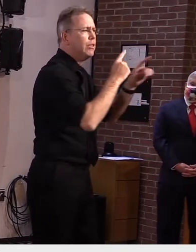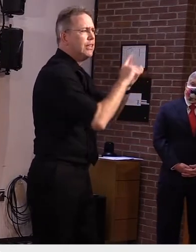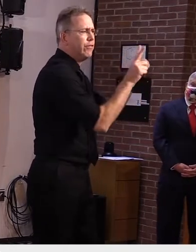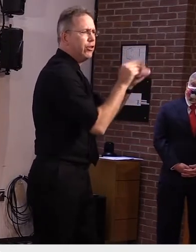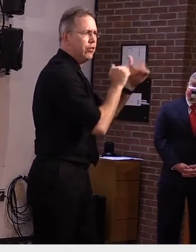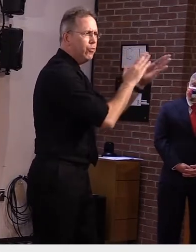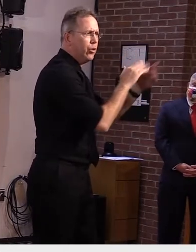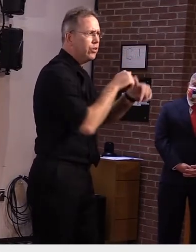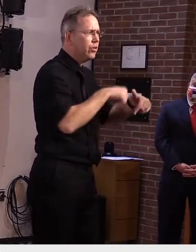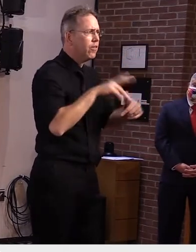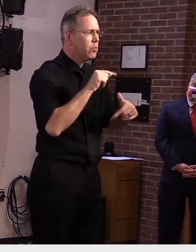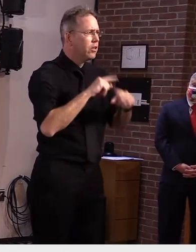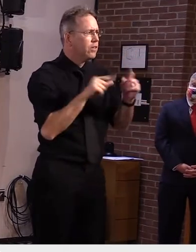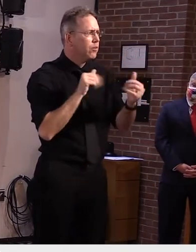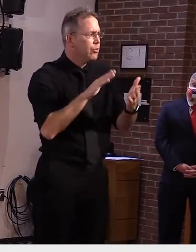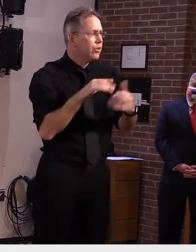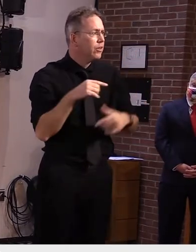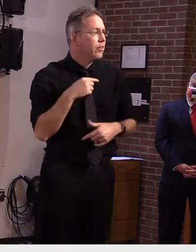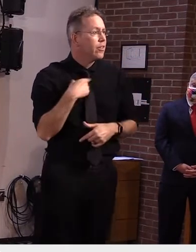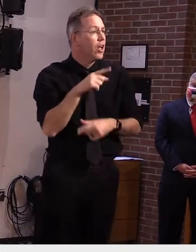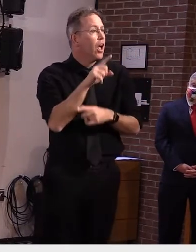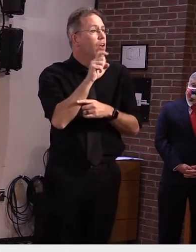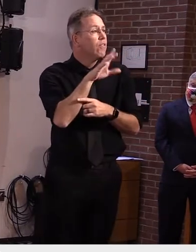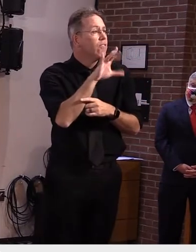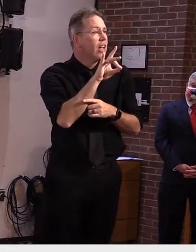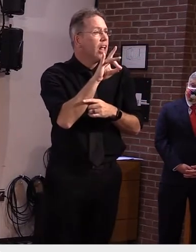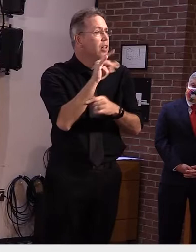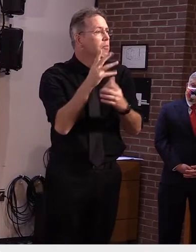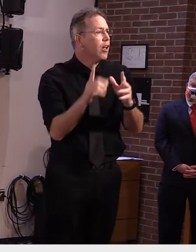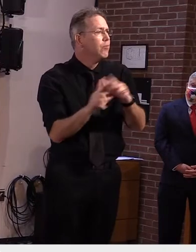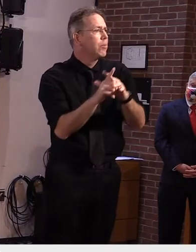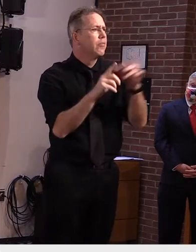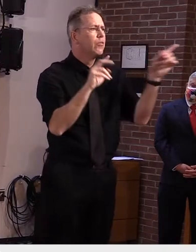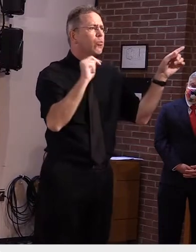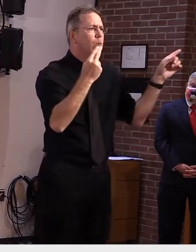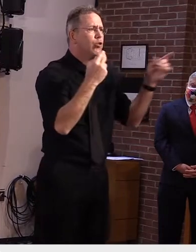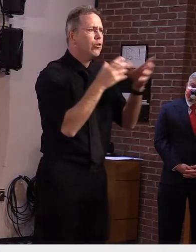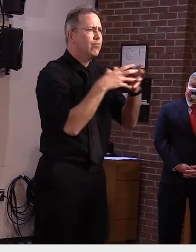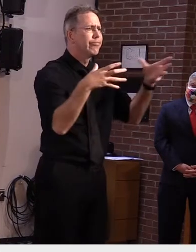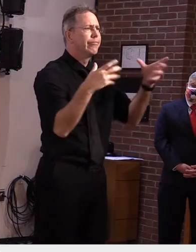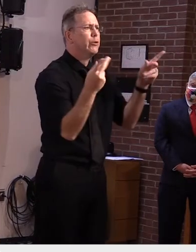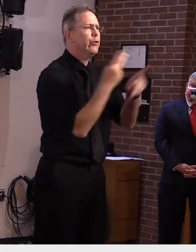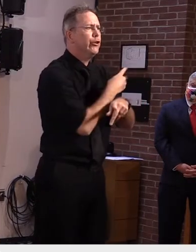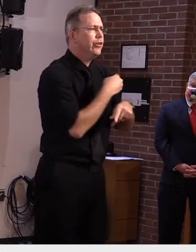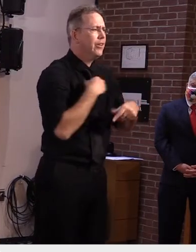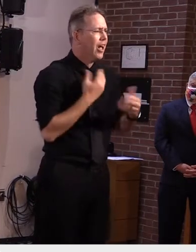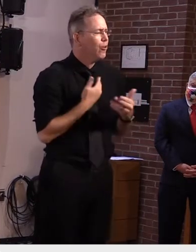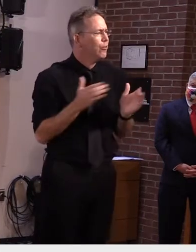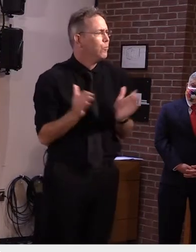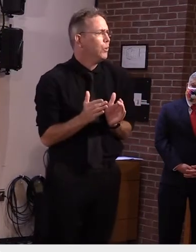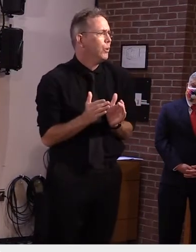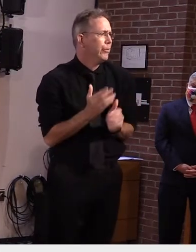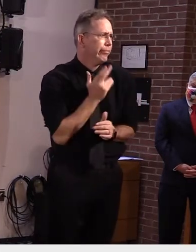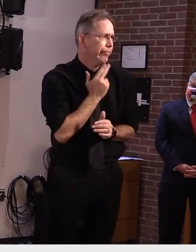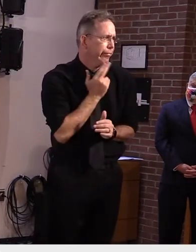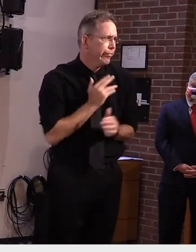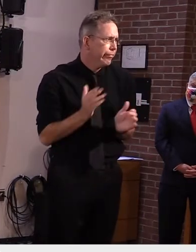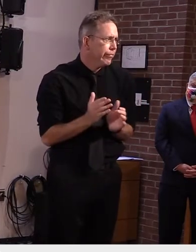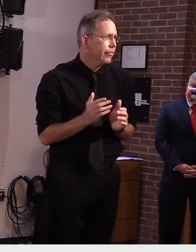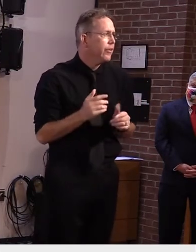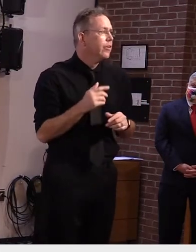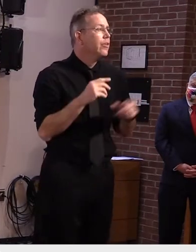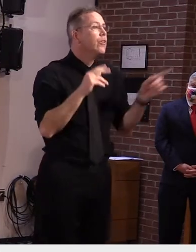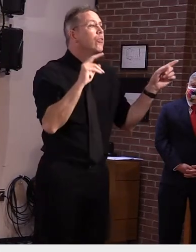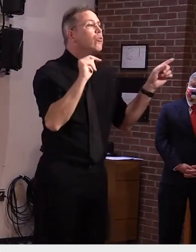teams amongst the hockey players in in hampshire they don't require mass during play